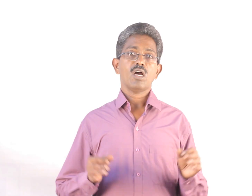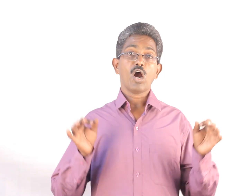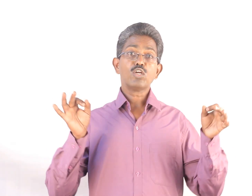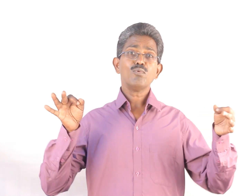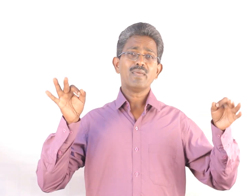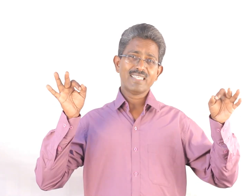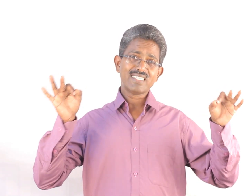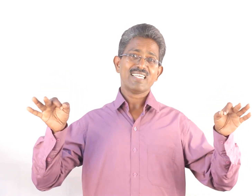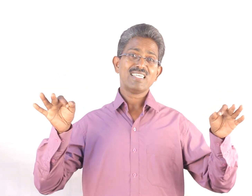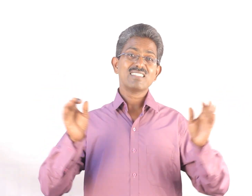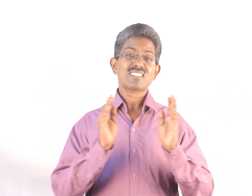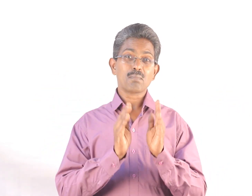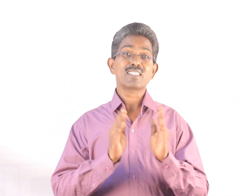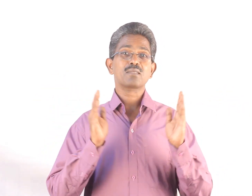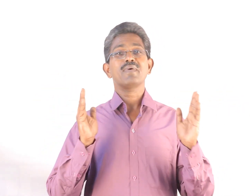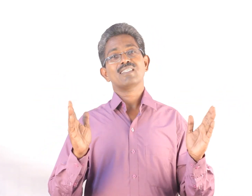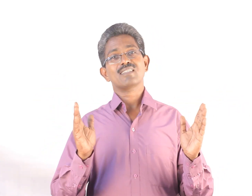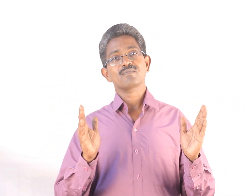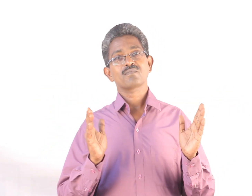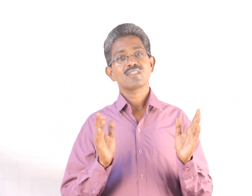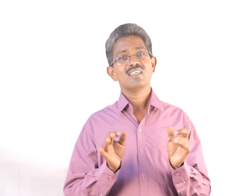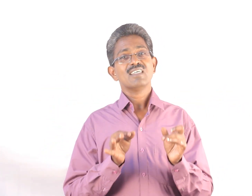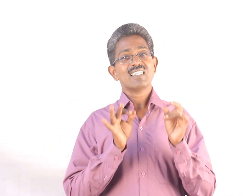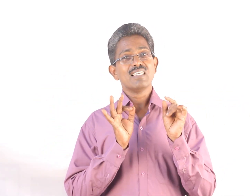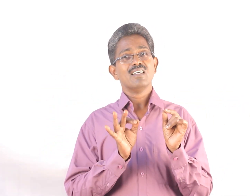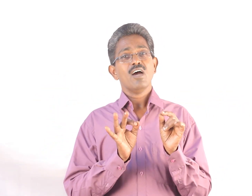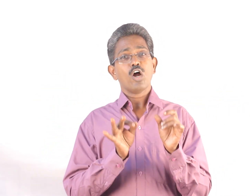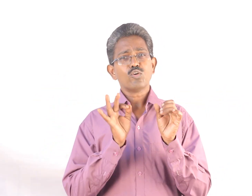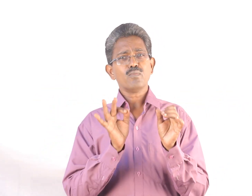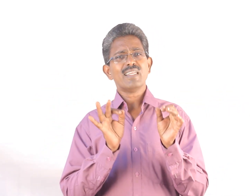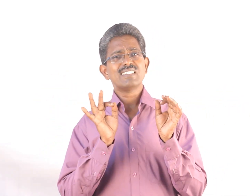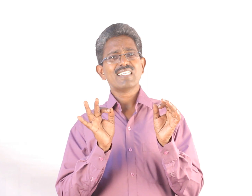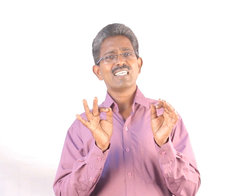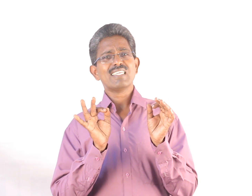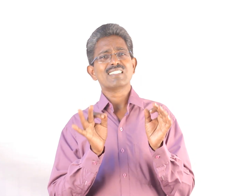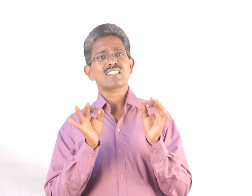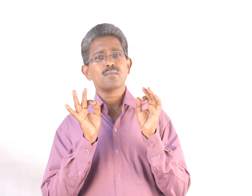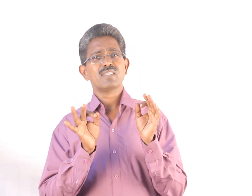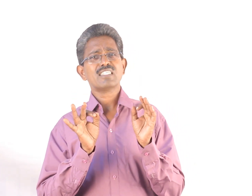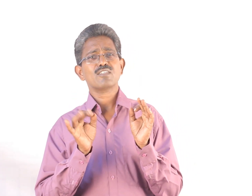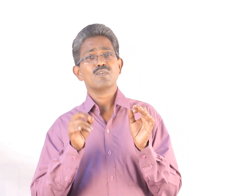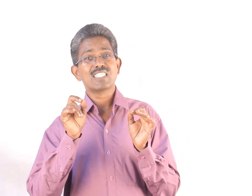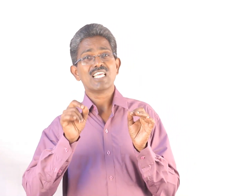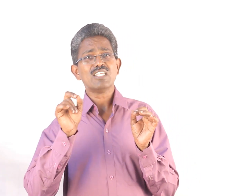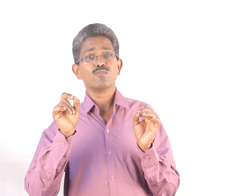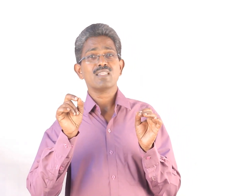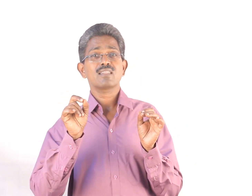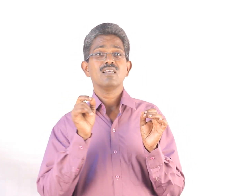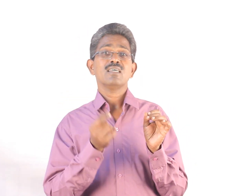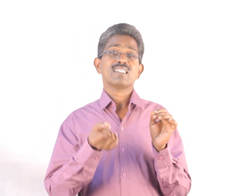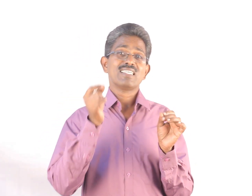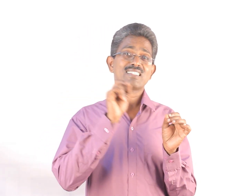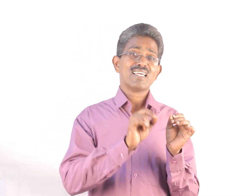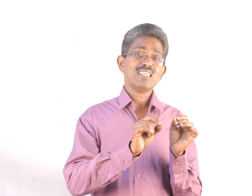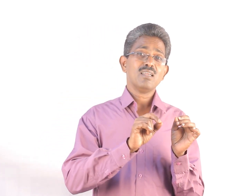Automobile engineering subject matter. The automobile engineering is a subject which deals with the design,